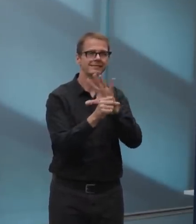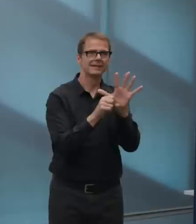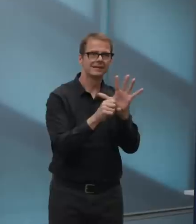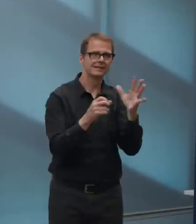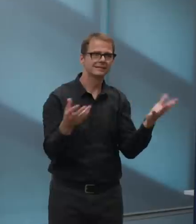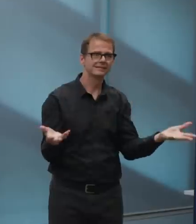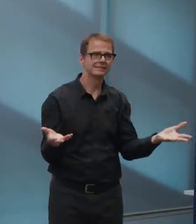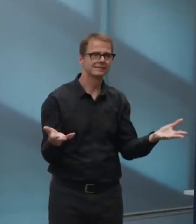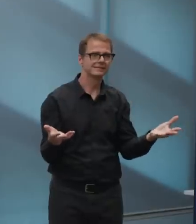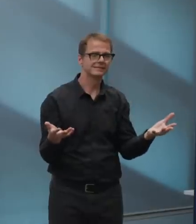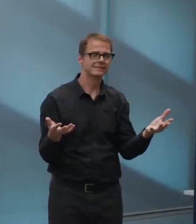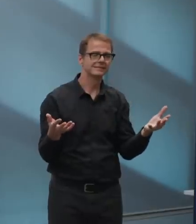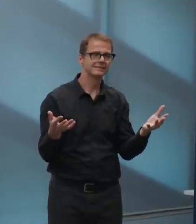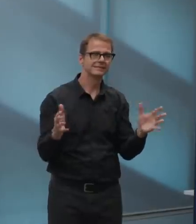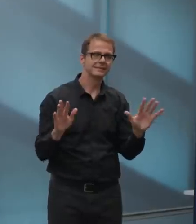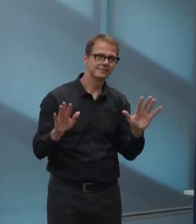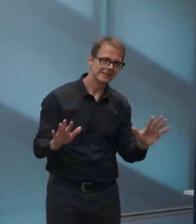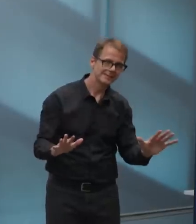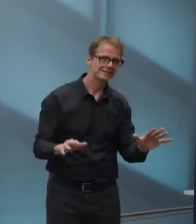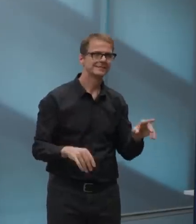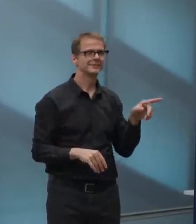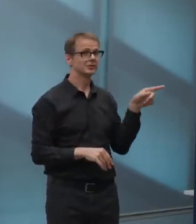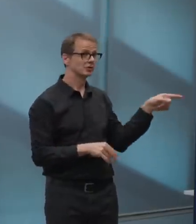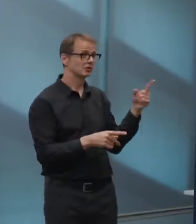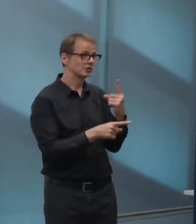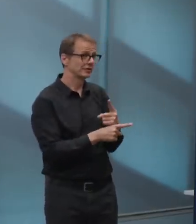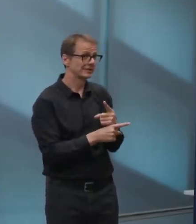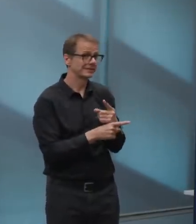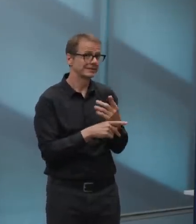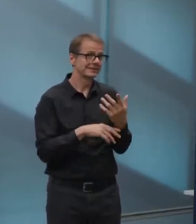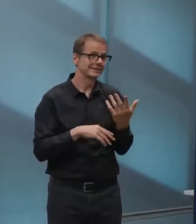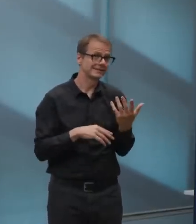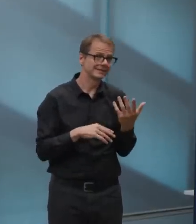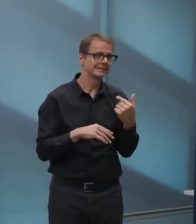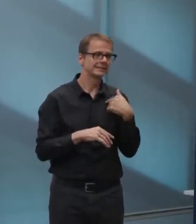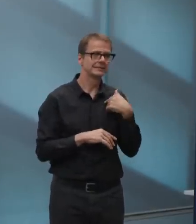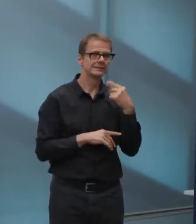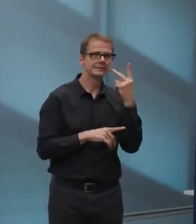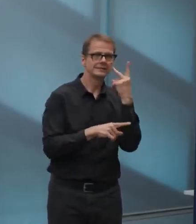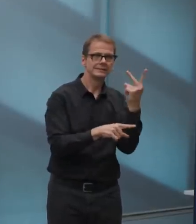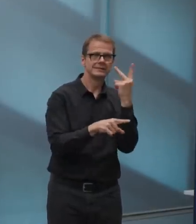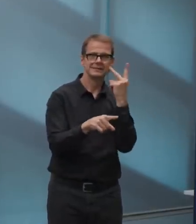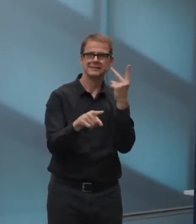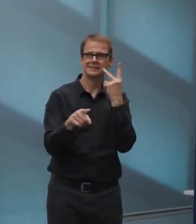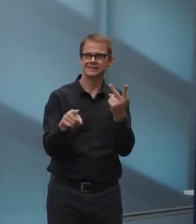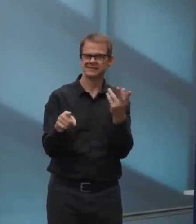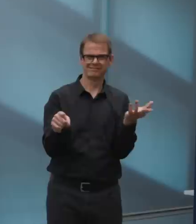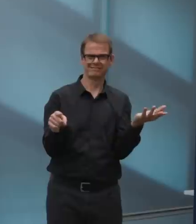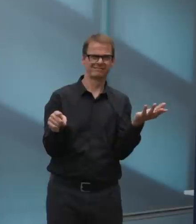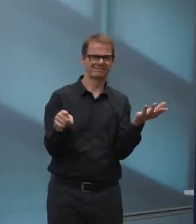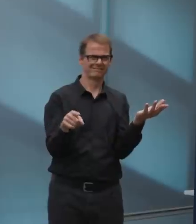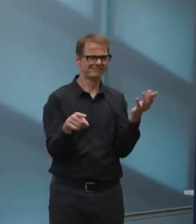steps to close. So this is a, a bit of a monitor comply, uh,